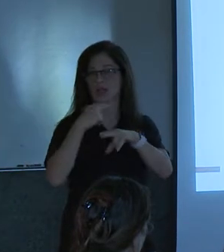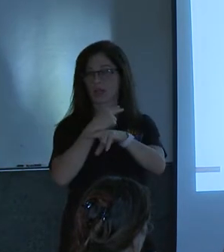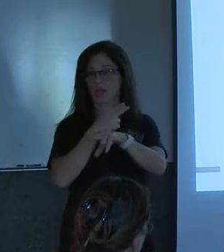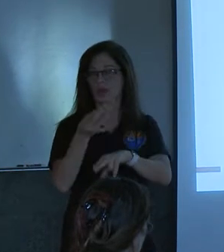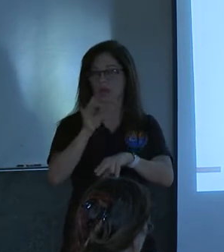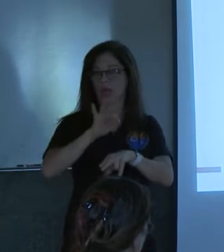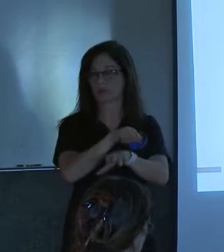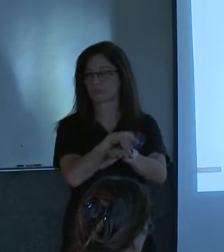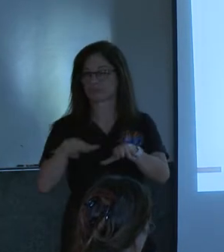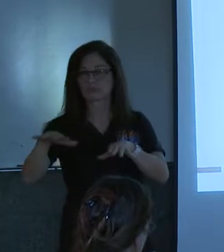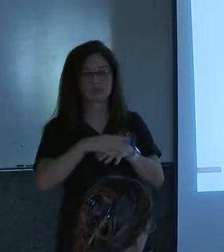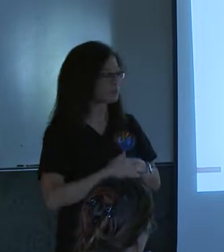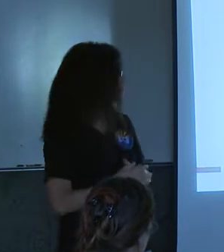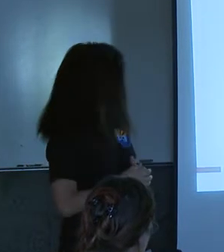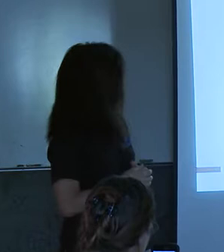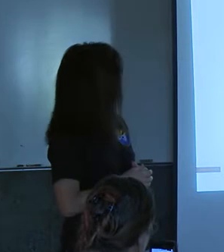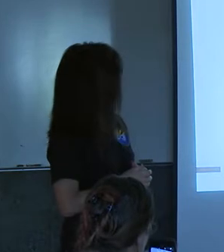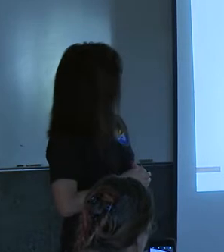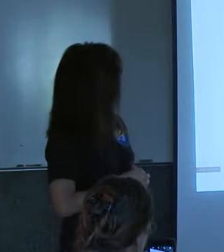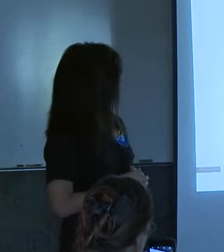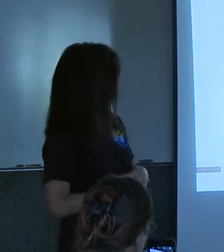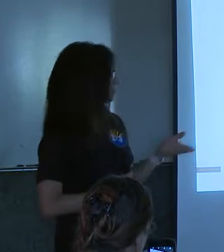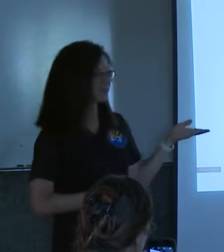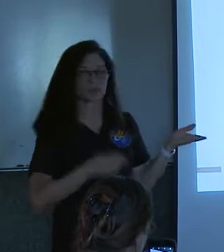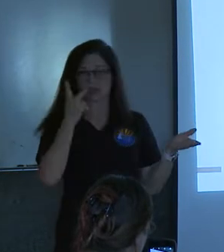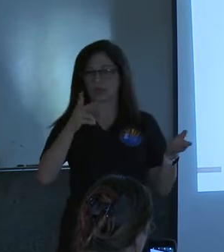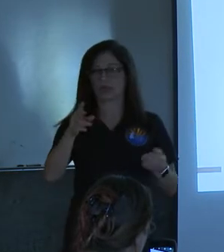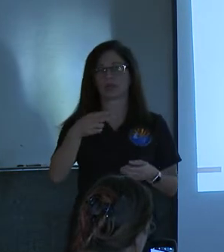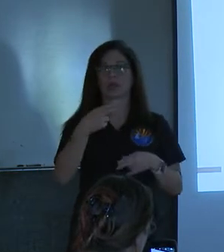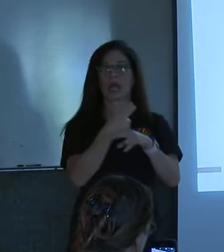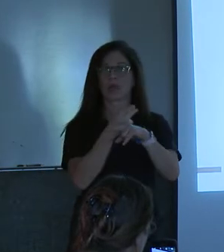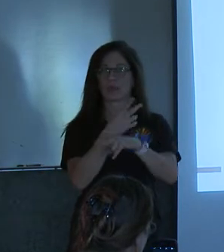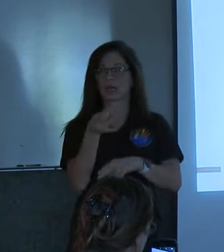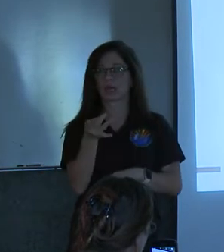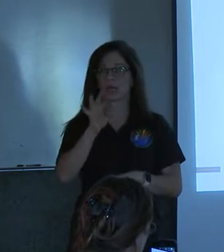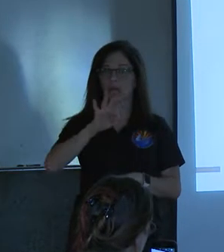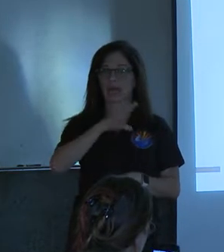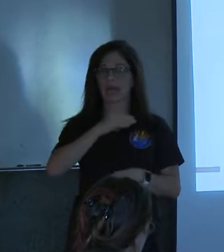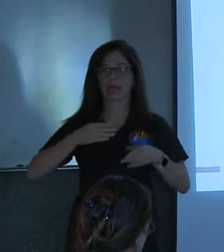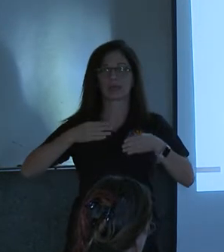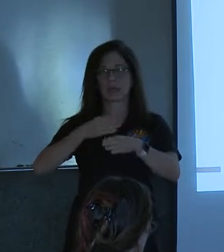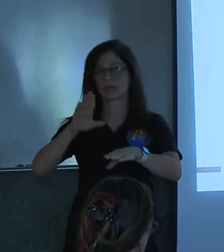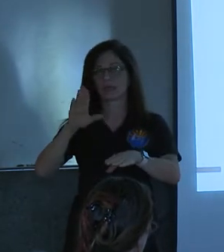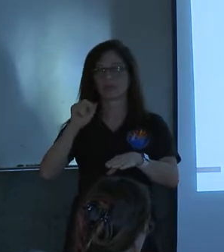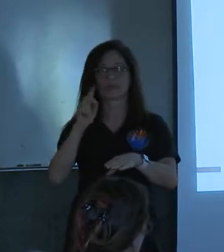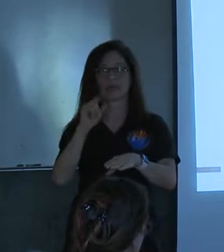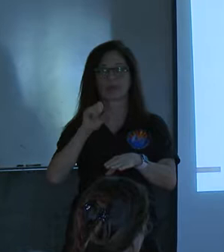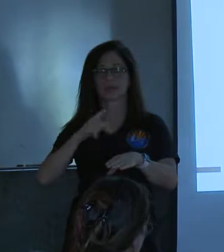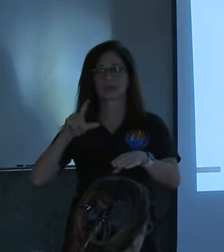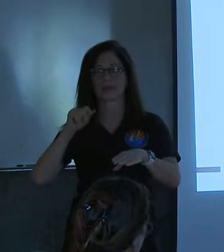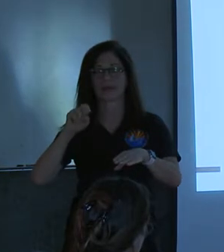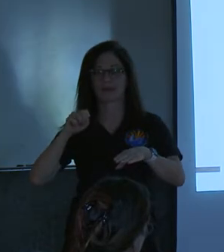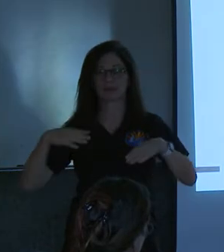89. So this is look, this is at the, where Highway 89 and Brandeis Lane come together and the water comes out of